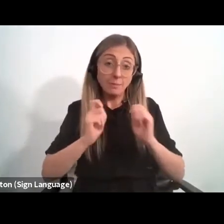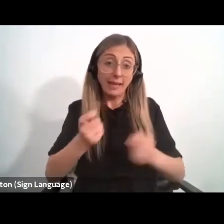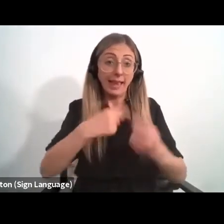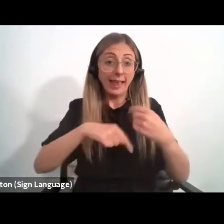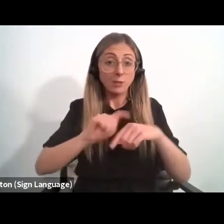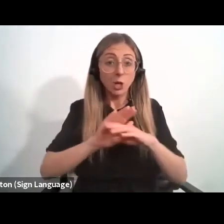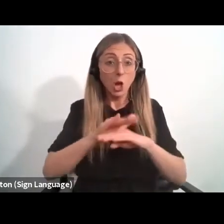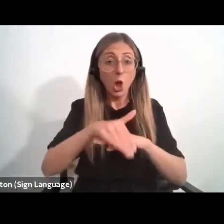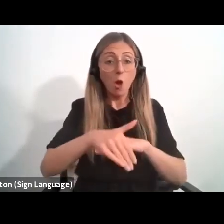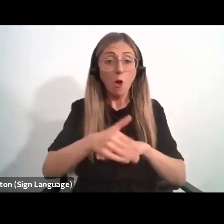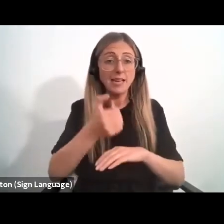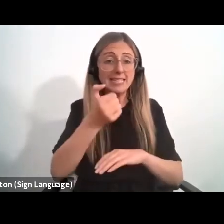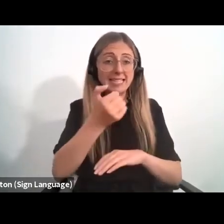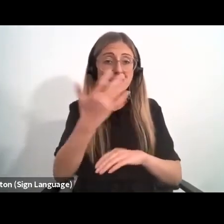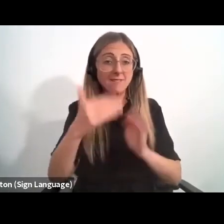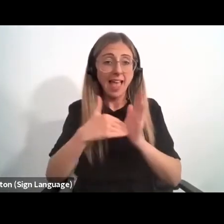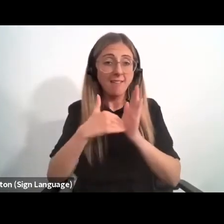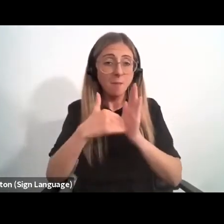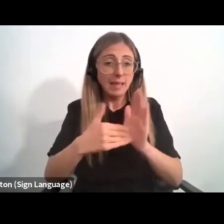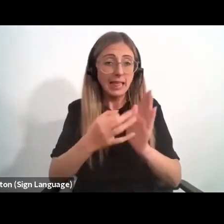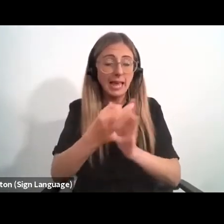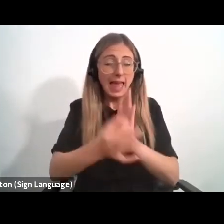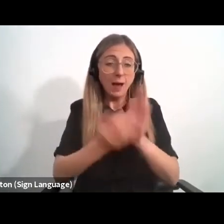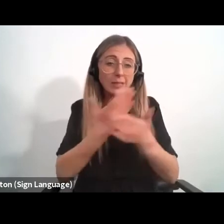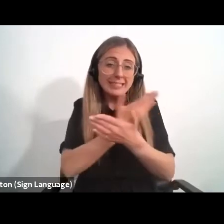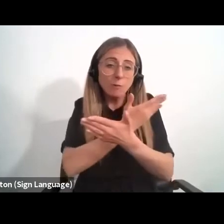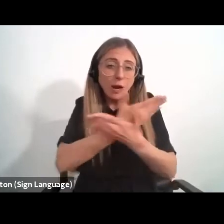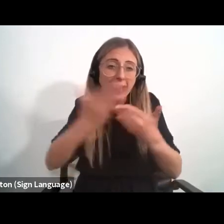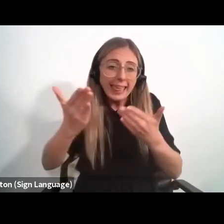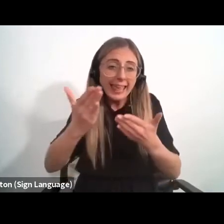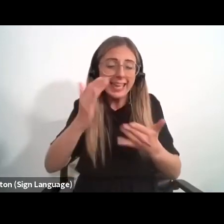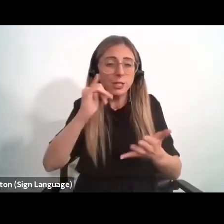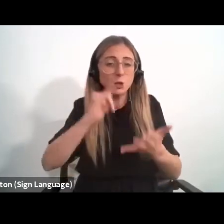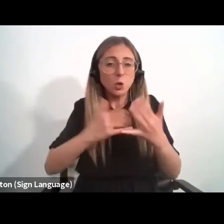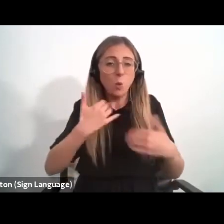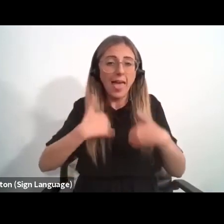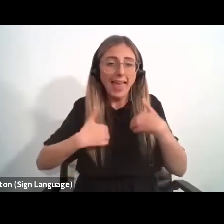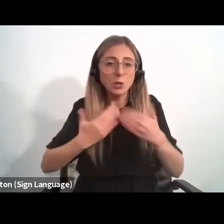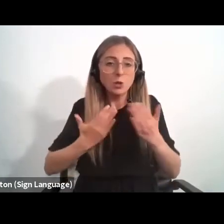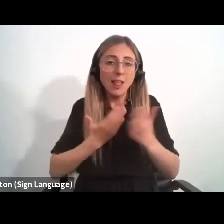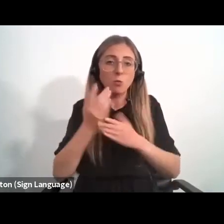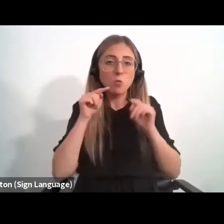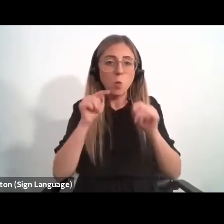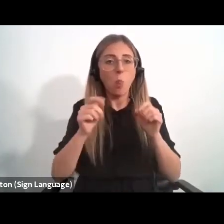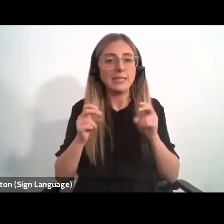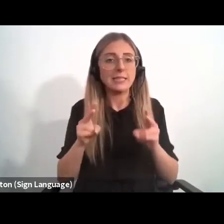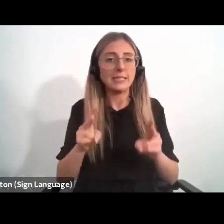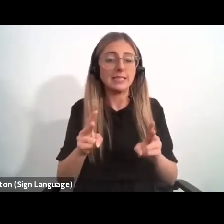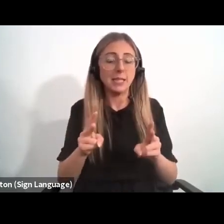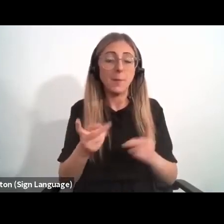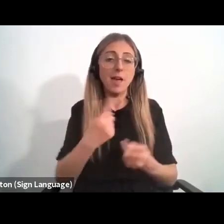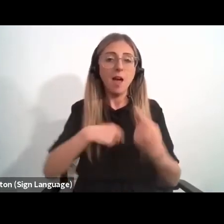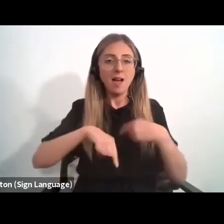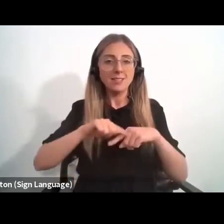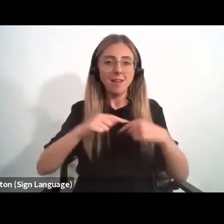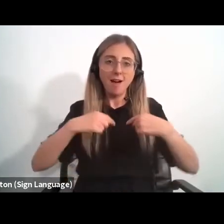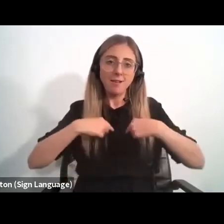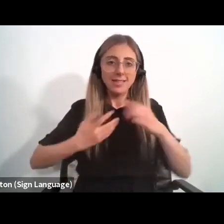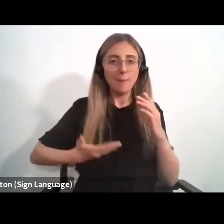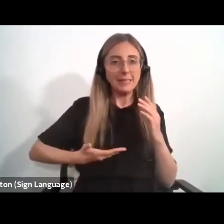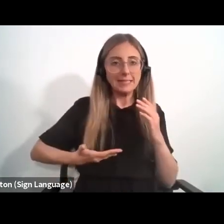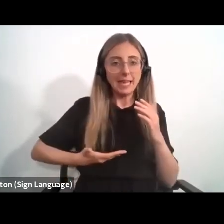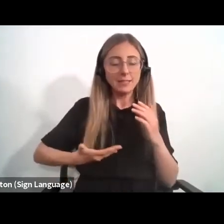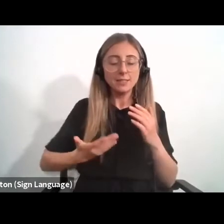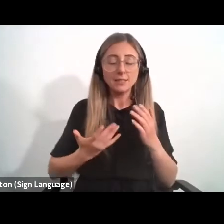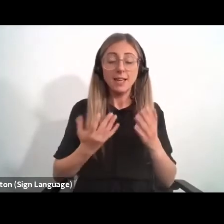million hours of clean solar energy per month through this technology. And as a business enterprise and contributor